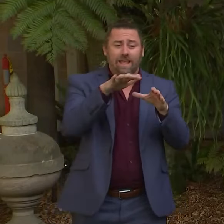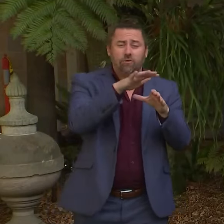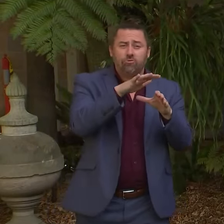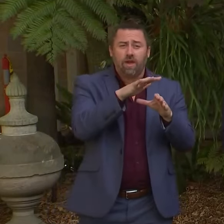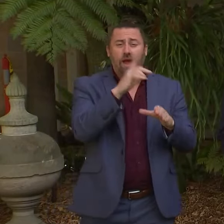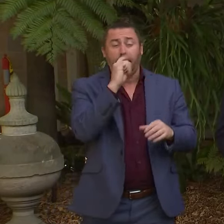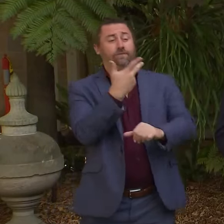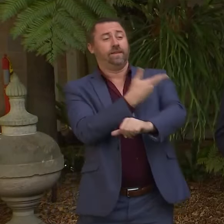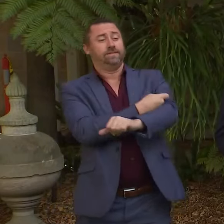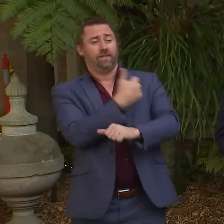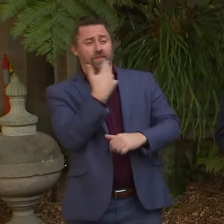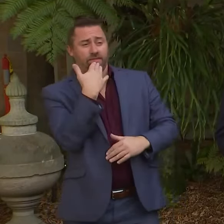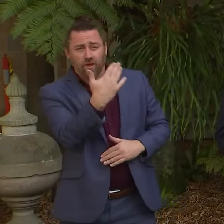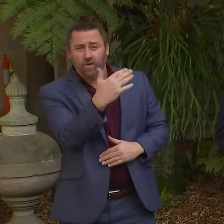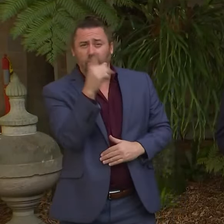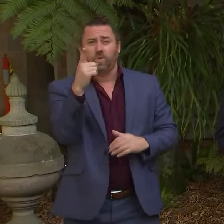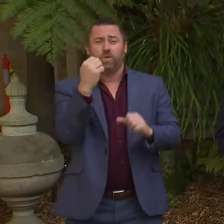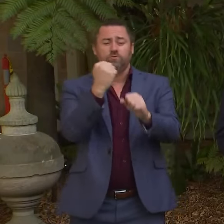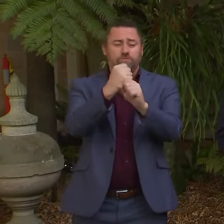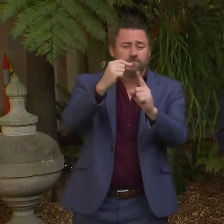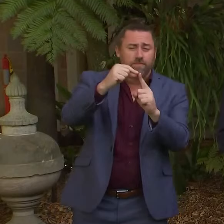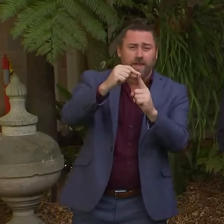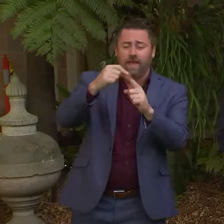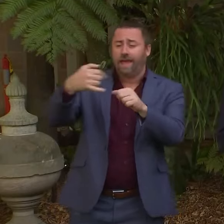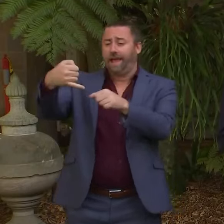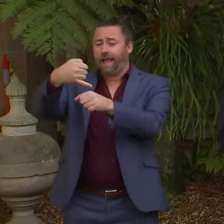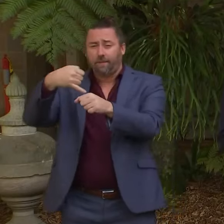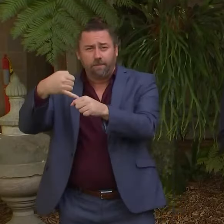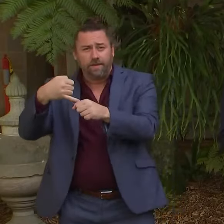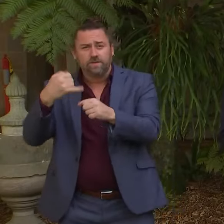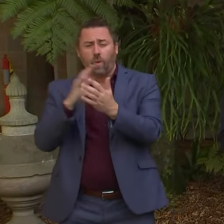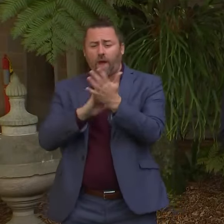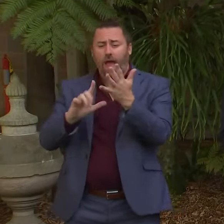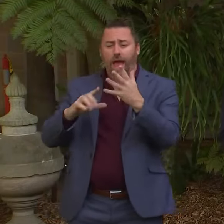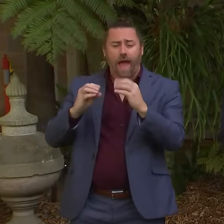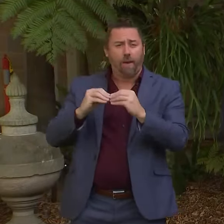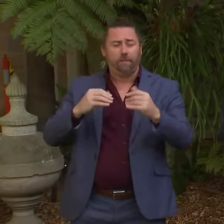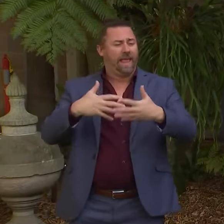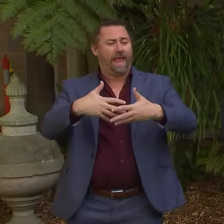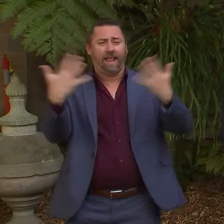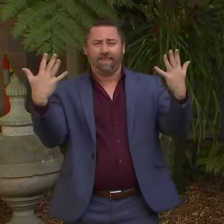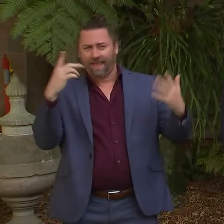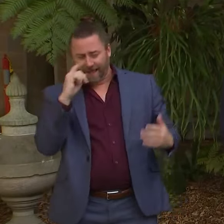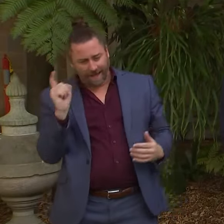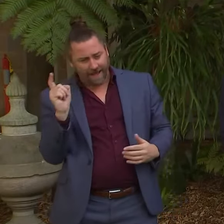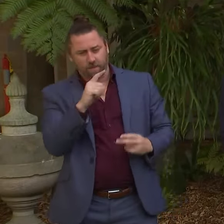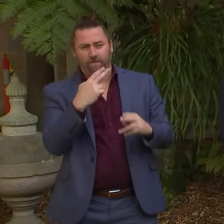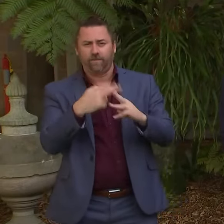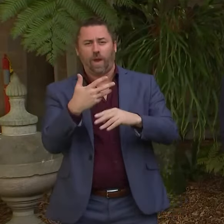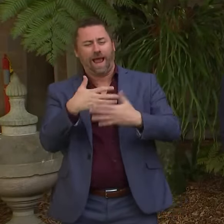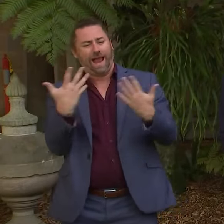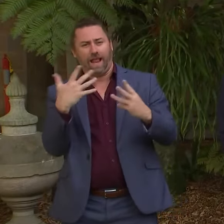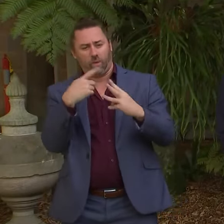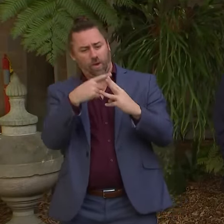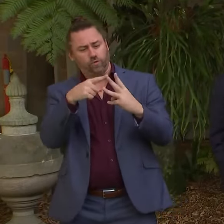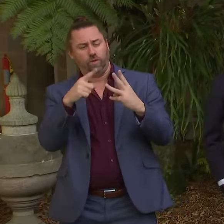get your vaccination whether it's your first, second or your booster. I'll now hand over to the Chief Health Officer.